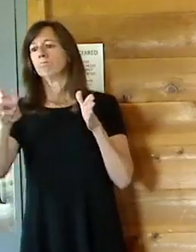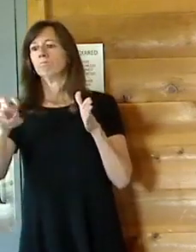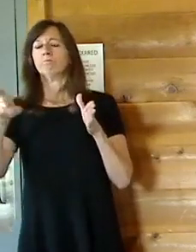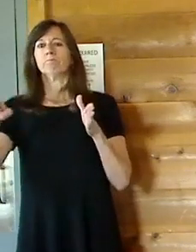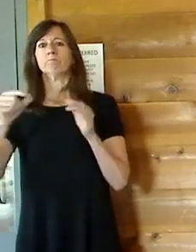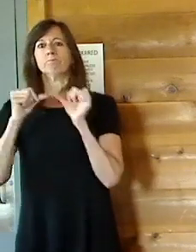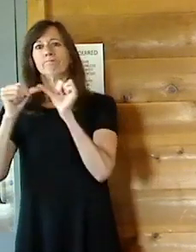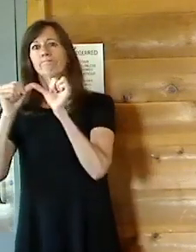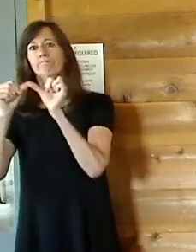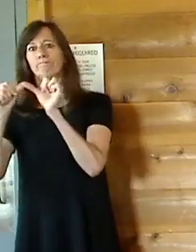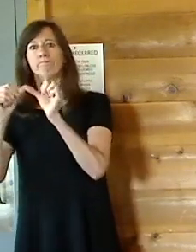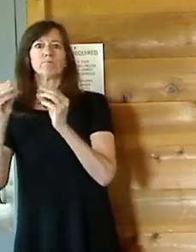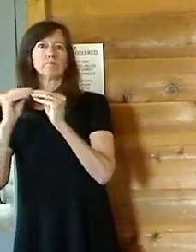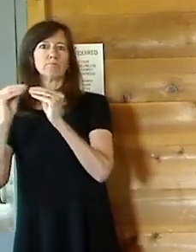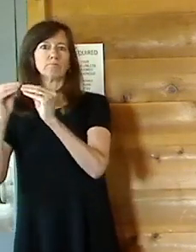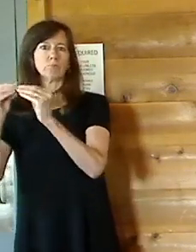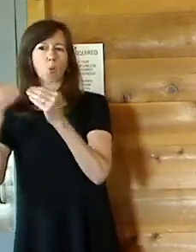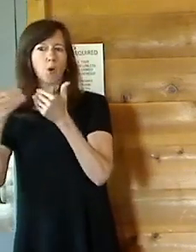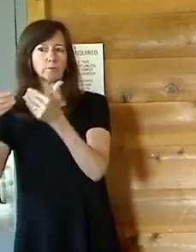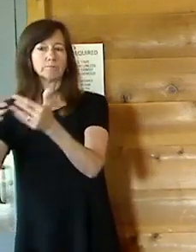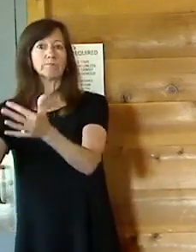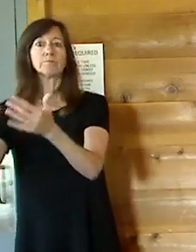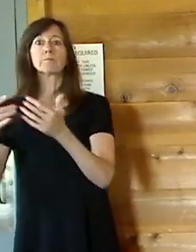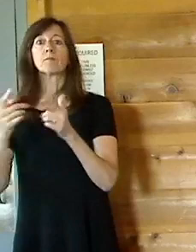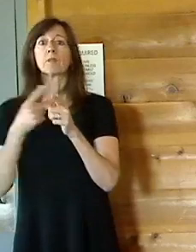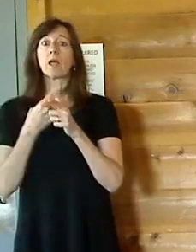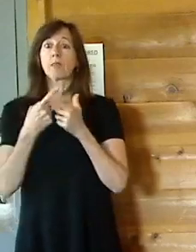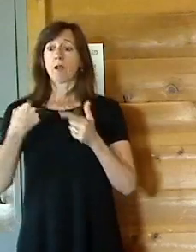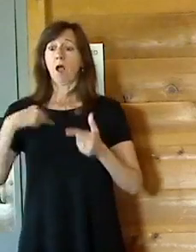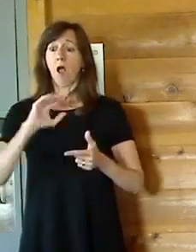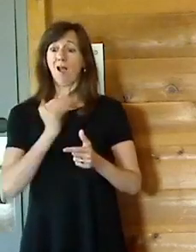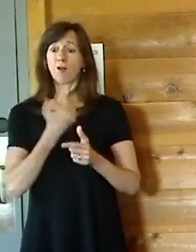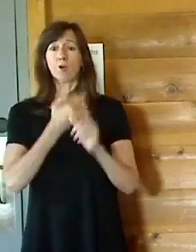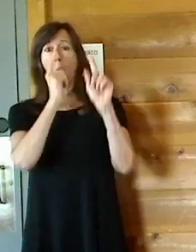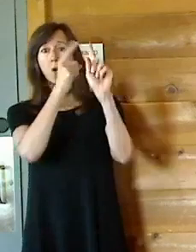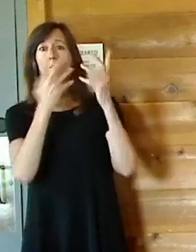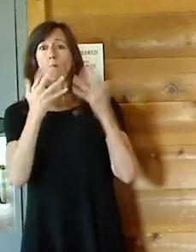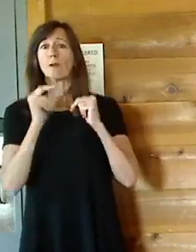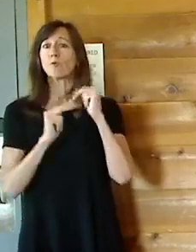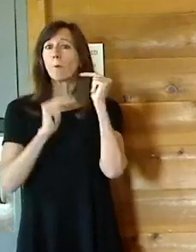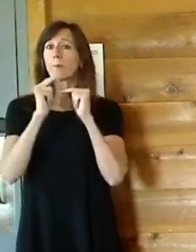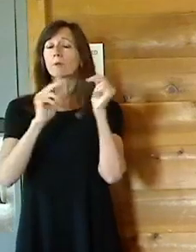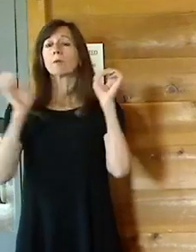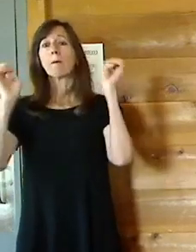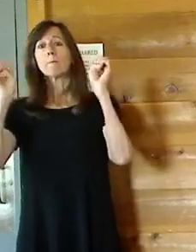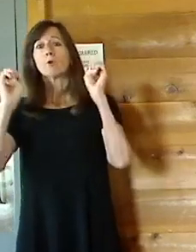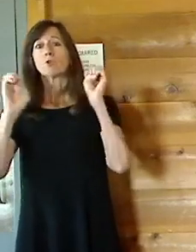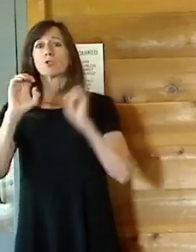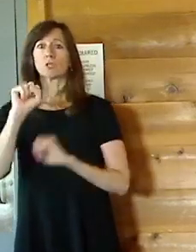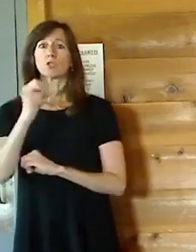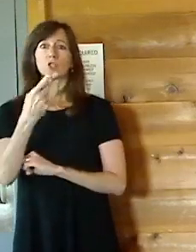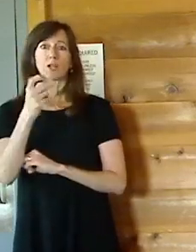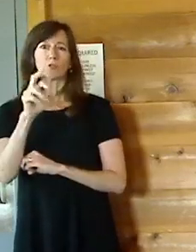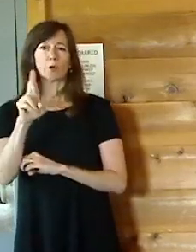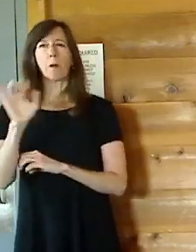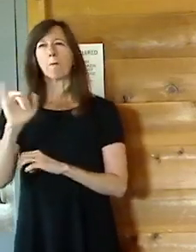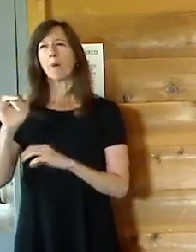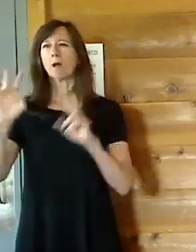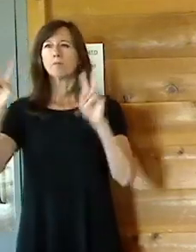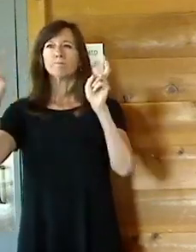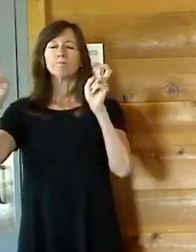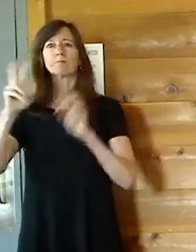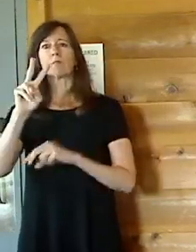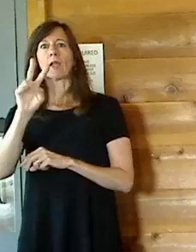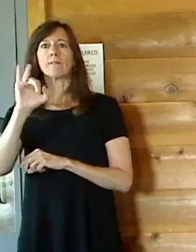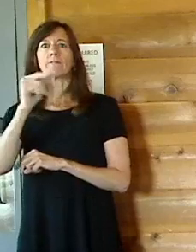is to not only build an emergency shelter, but a village. Absolutely. You've heard me talk about this, I'm sure you've listened to every word,